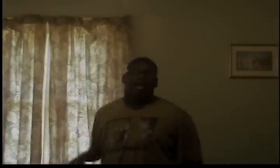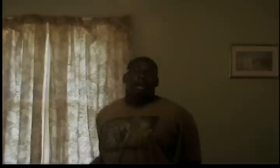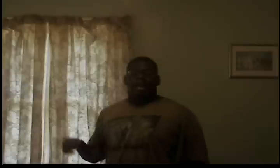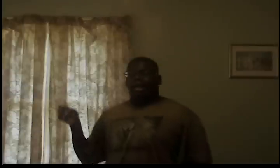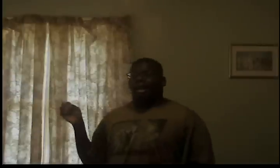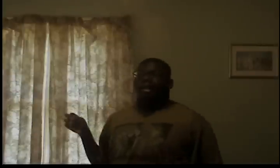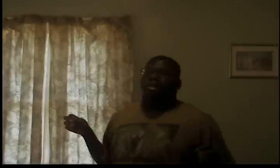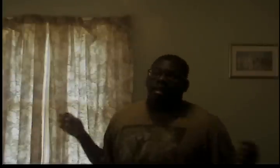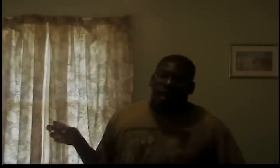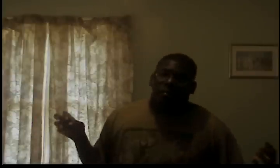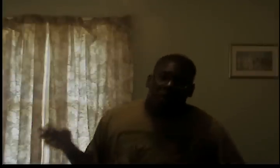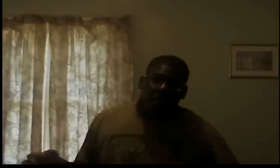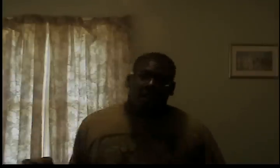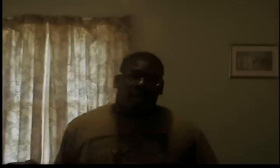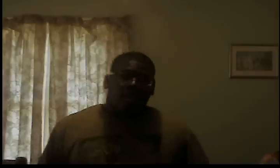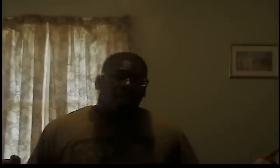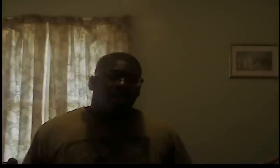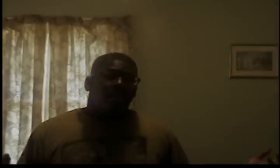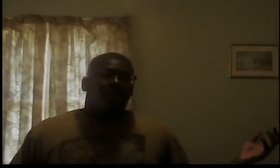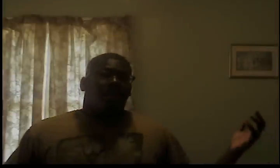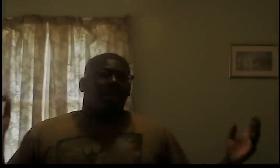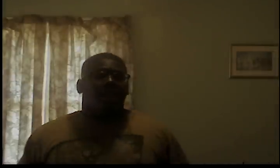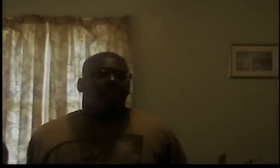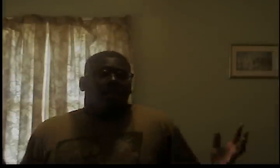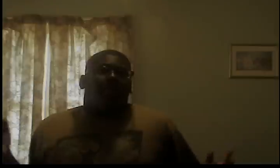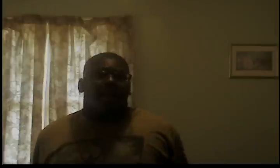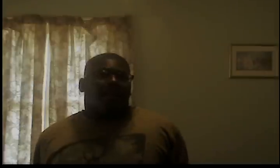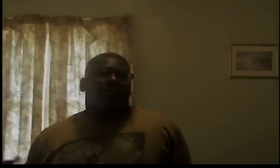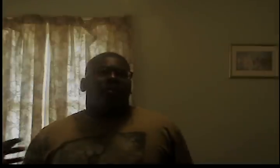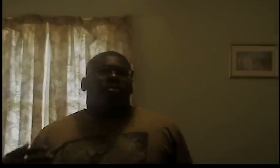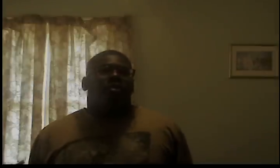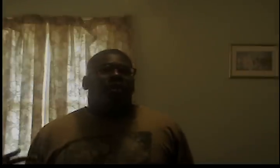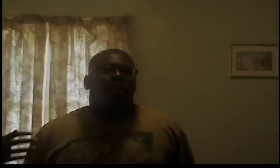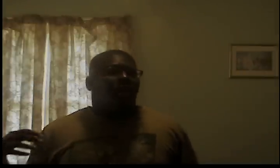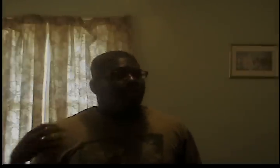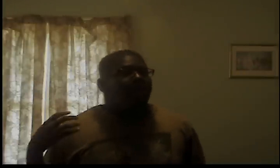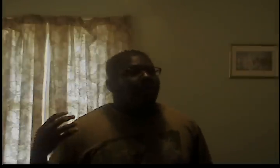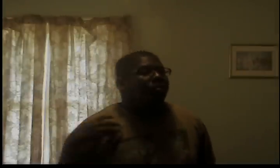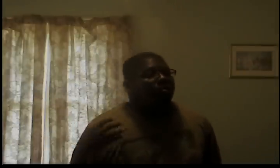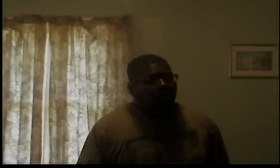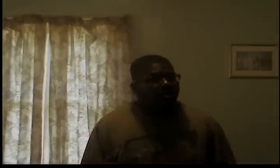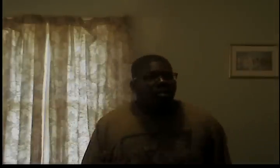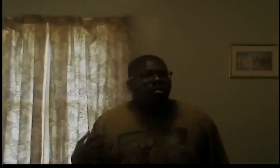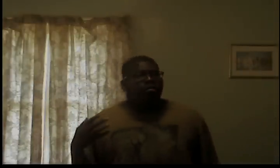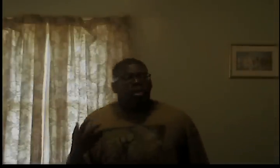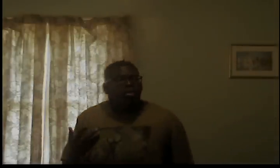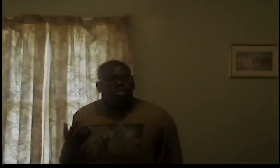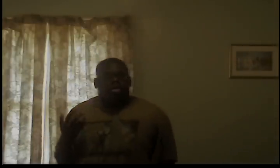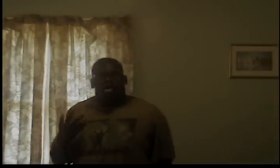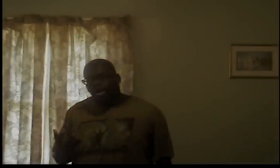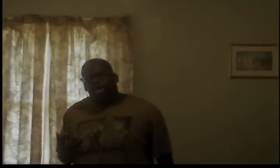and is now bleeding in the bathroom and maybe some broken bones and shit